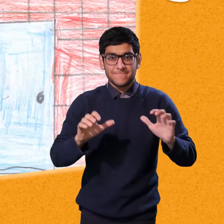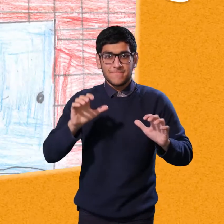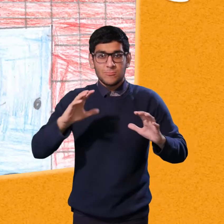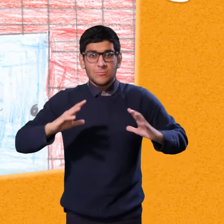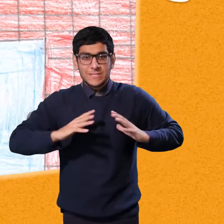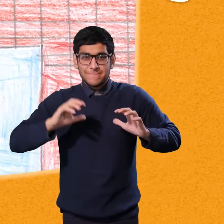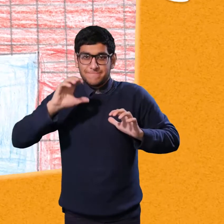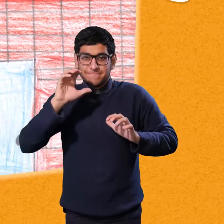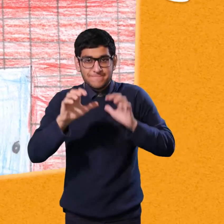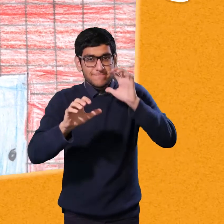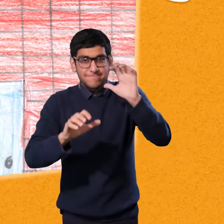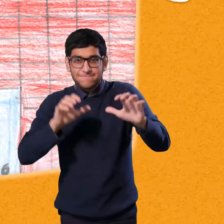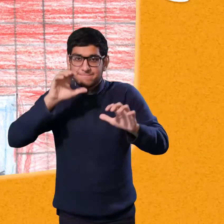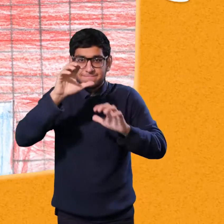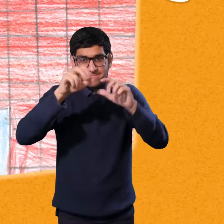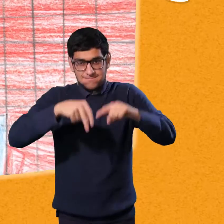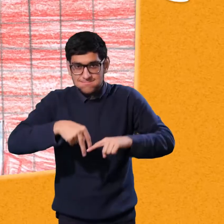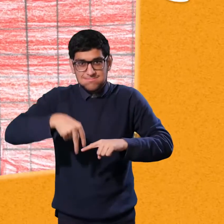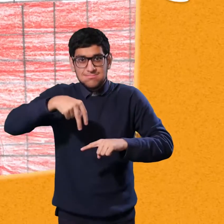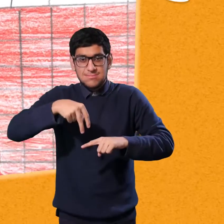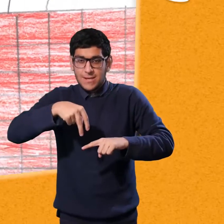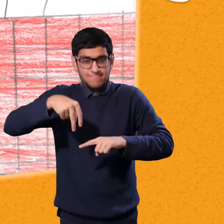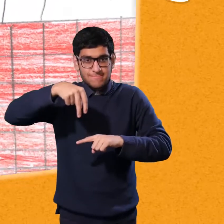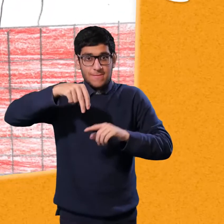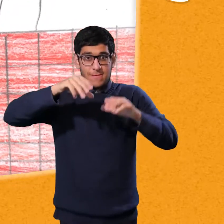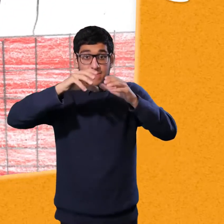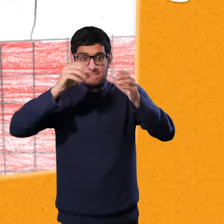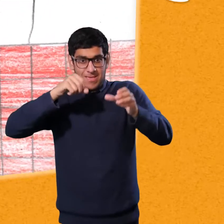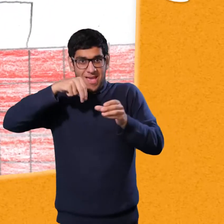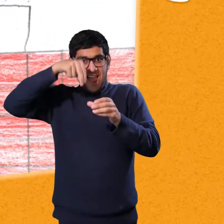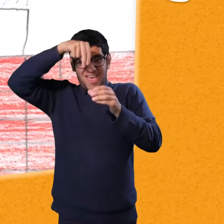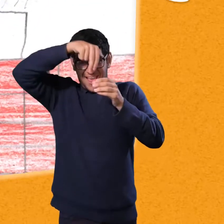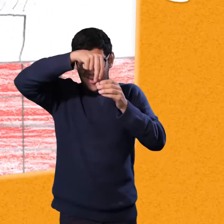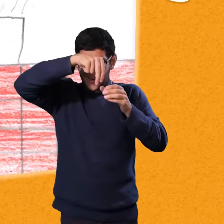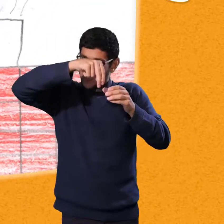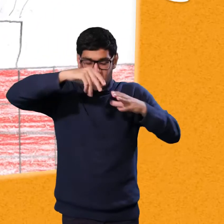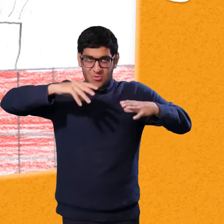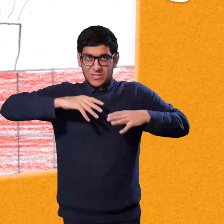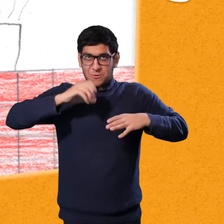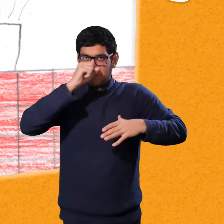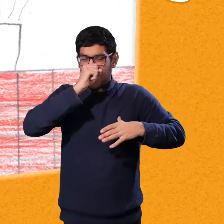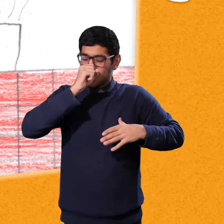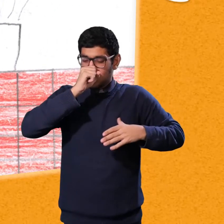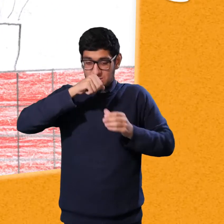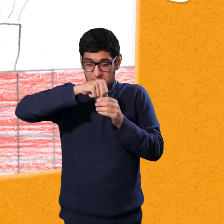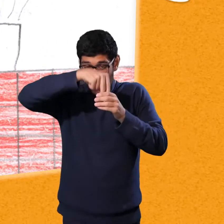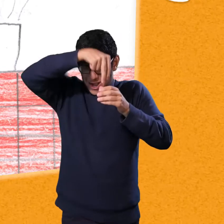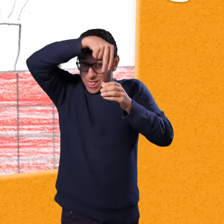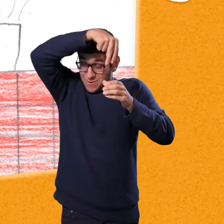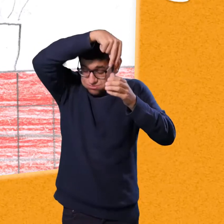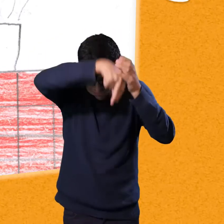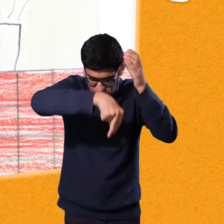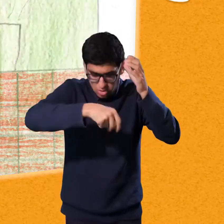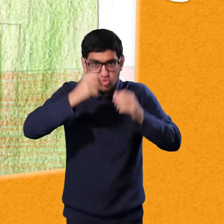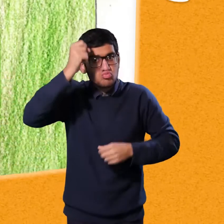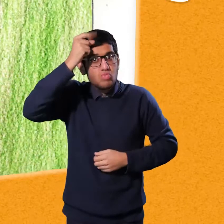So he climbed up the walls, up the roof, got to the chimney. Oh, I'm so ready